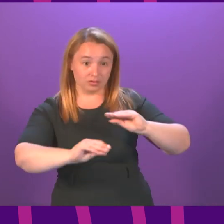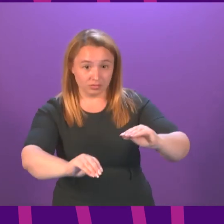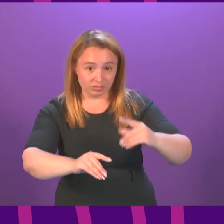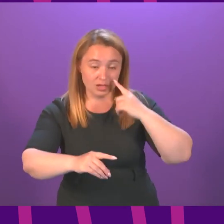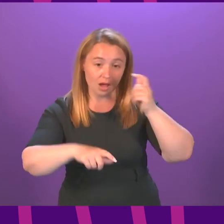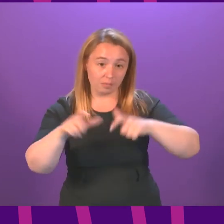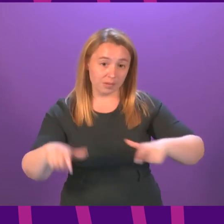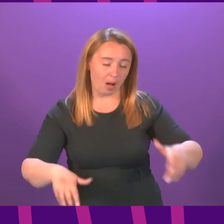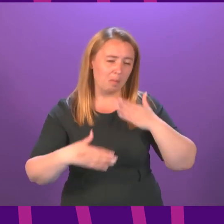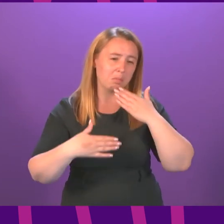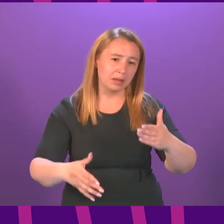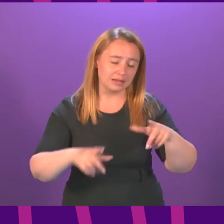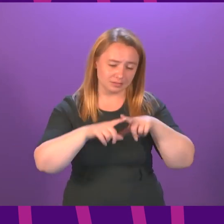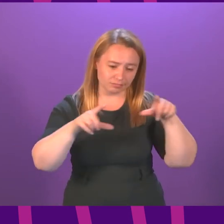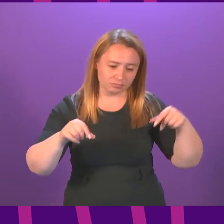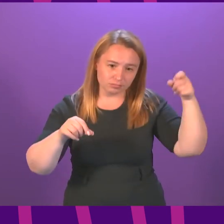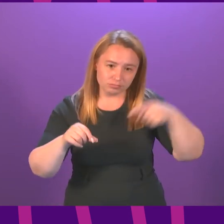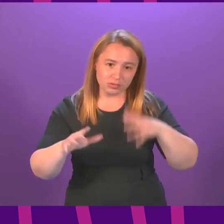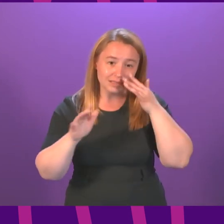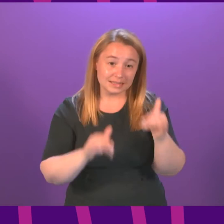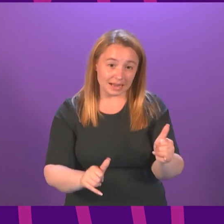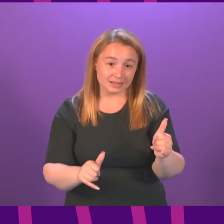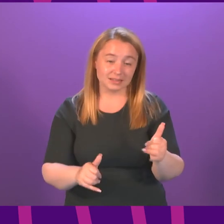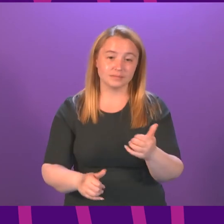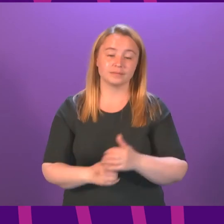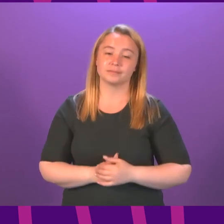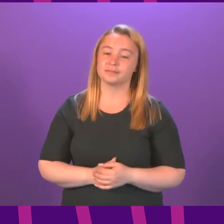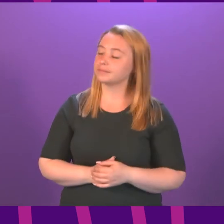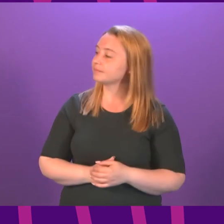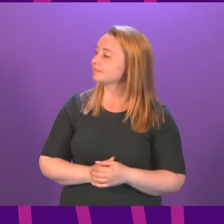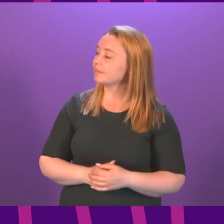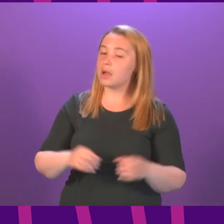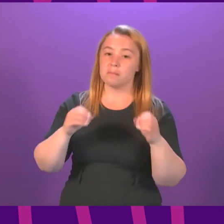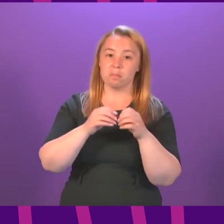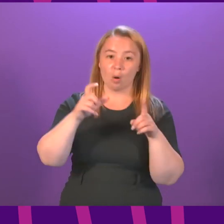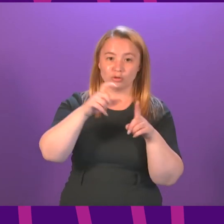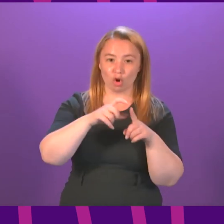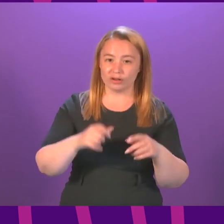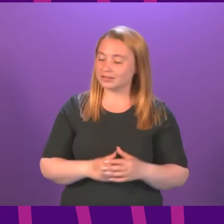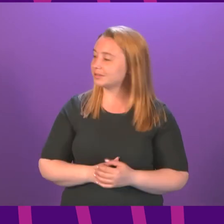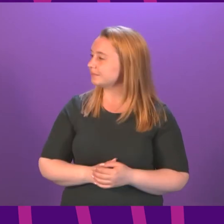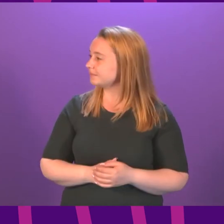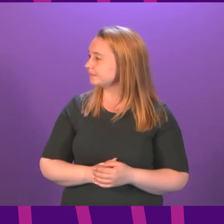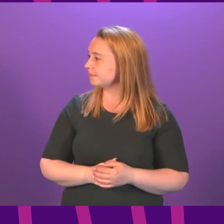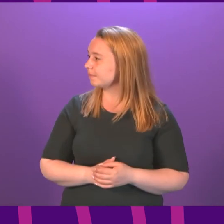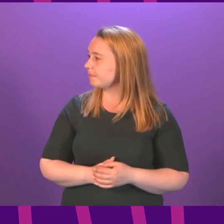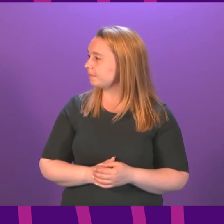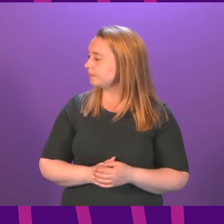to that and let's get uptake as high as we possibly can Bob Doris to be followed by Jackie Bailey